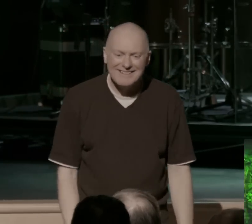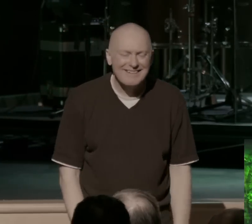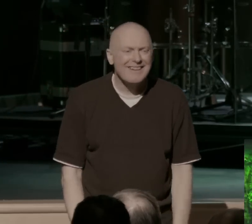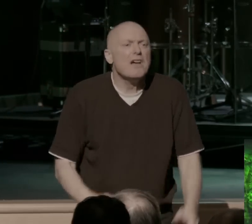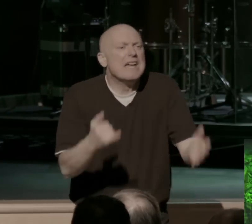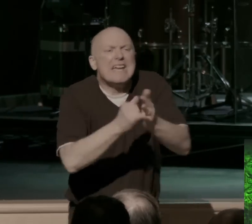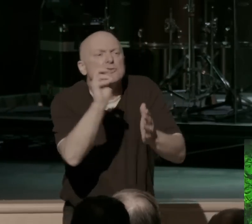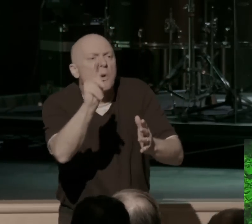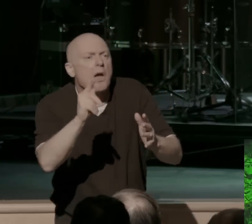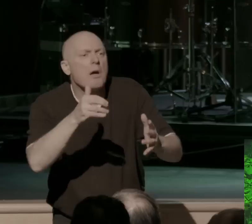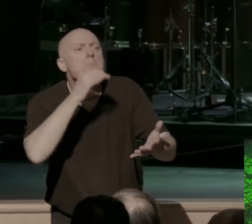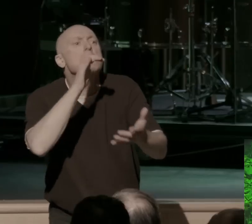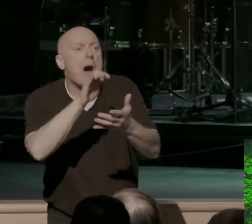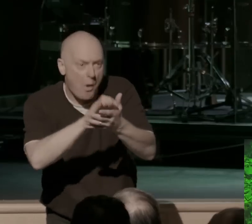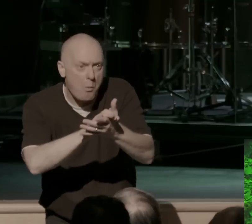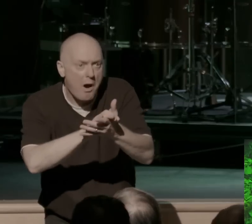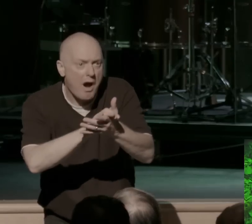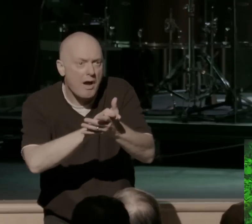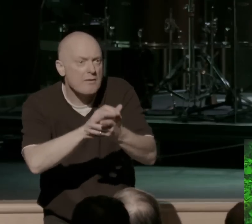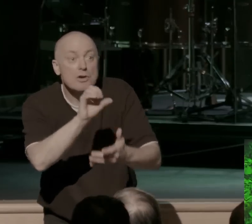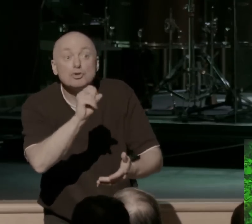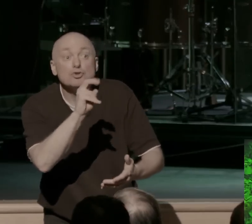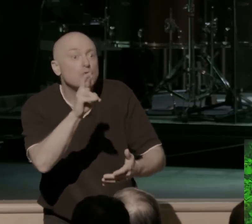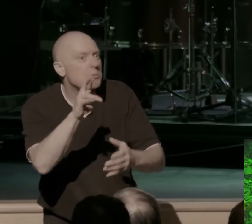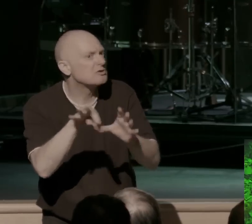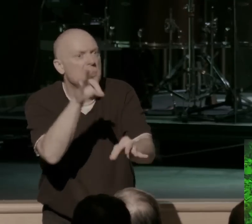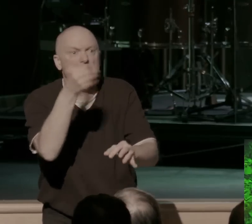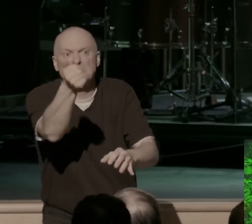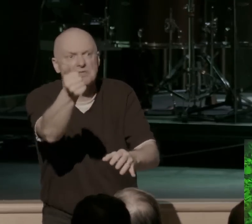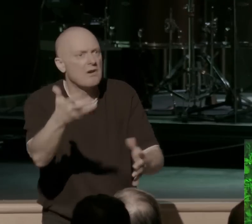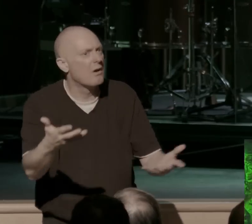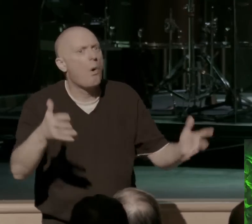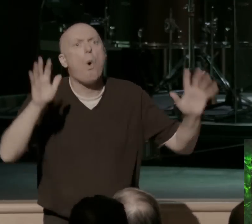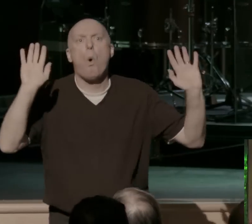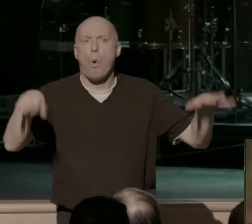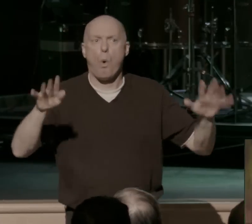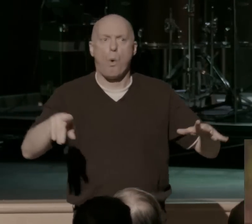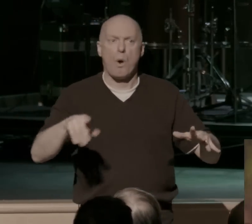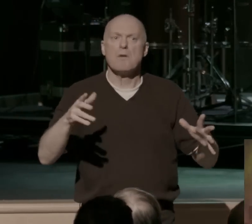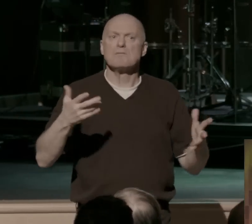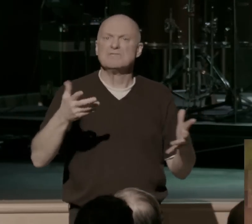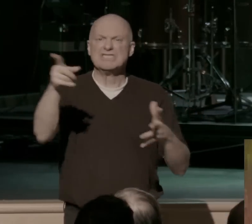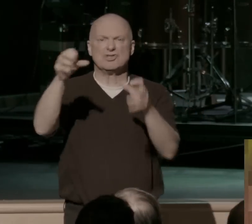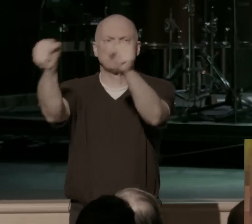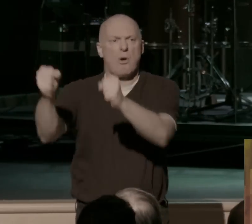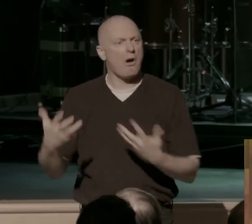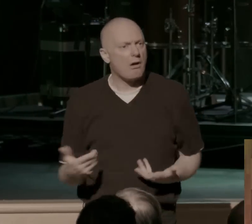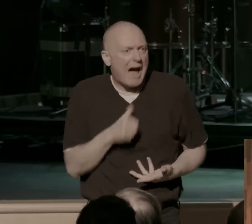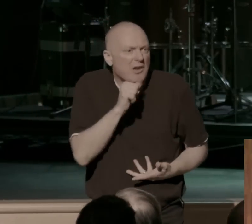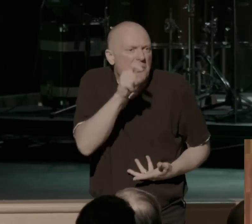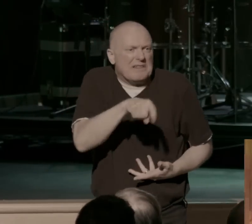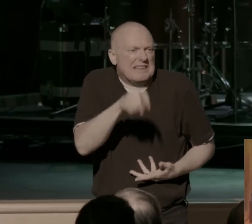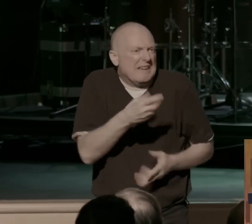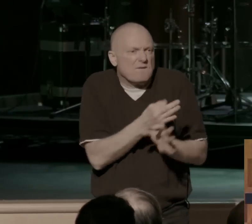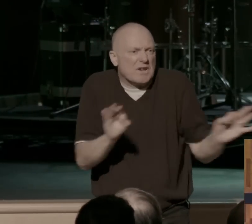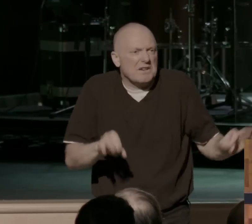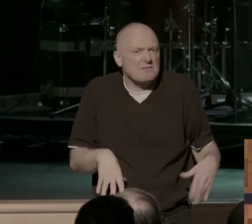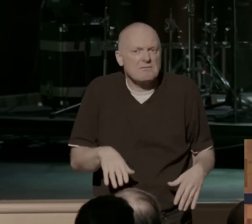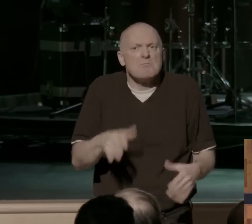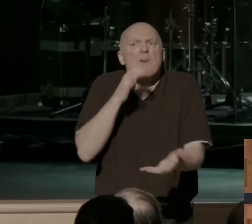It's okay. Like, my wife, like, she's super spiritual, man. Like, she carries it for the family, and so I'm okay. I don't need this freedom you're talking about. I